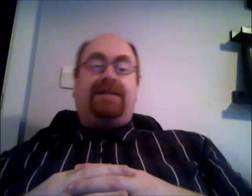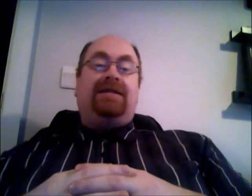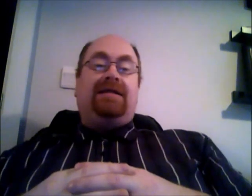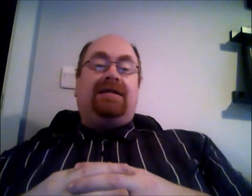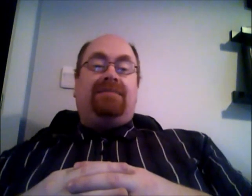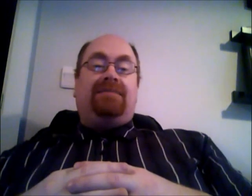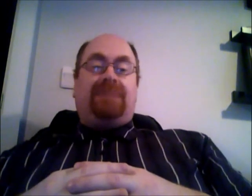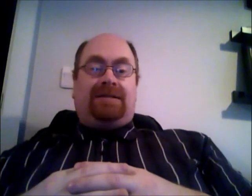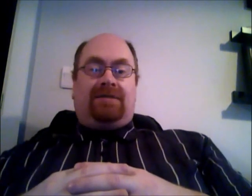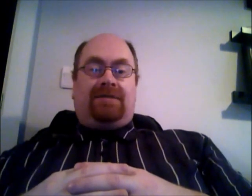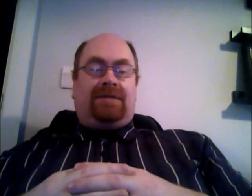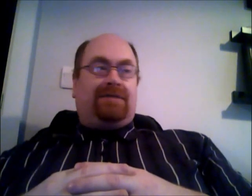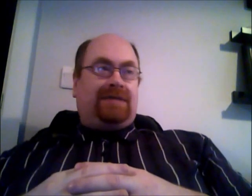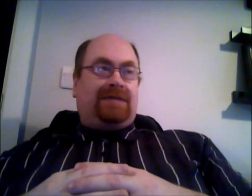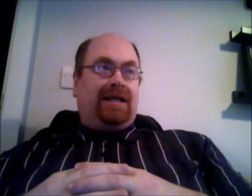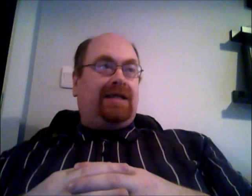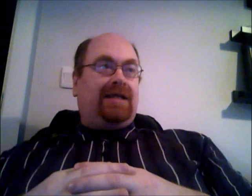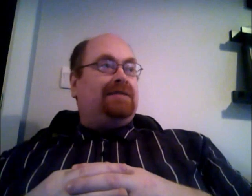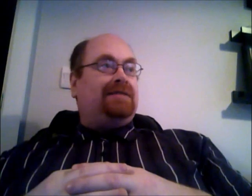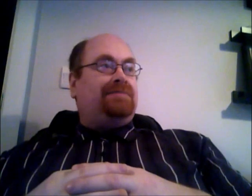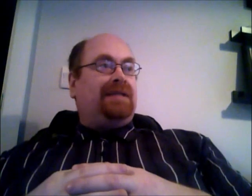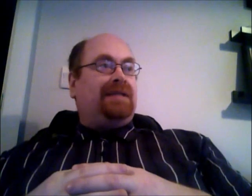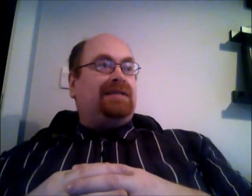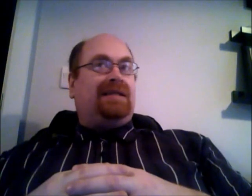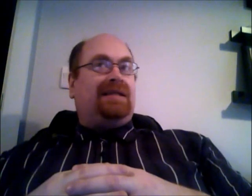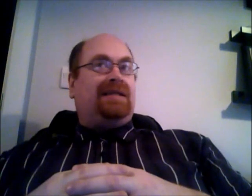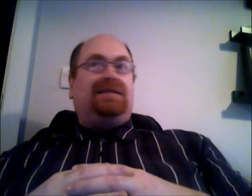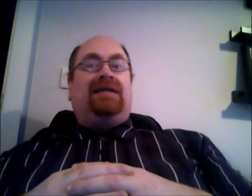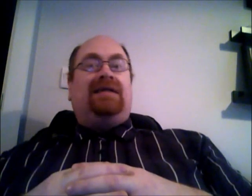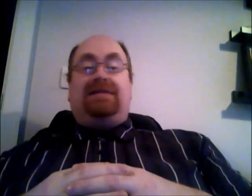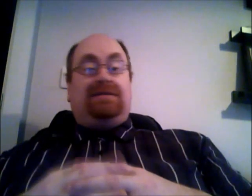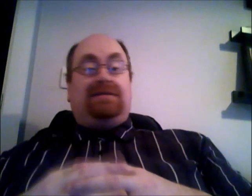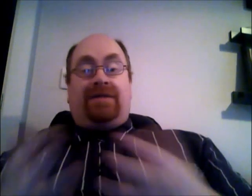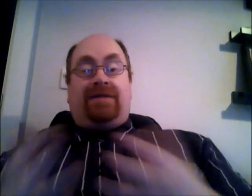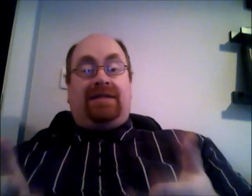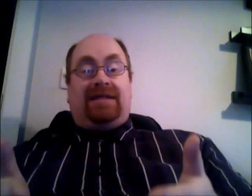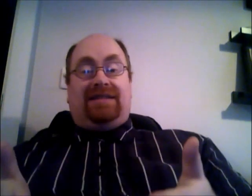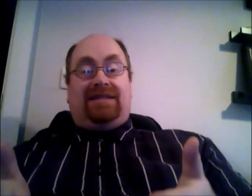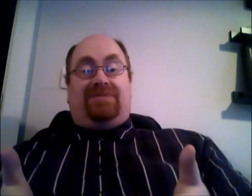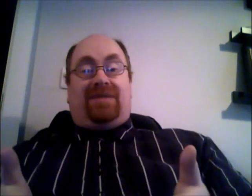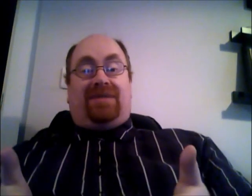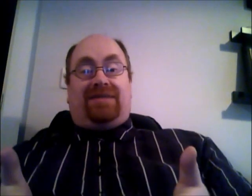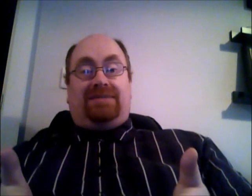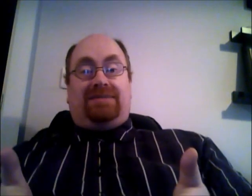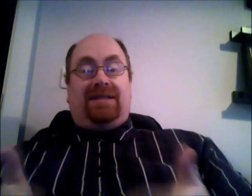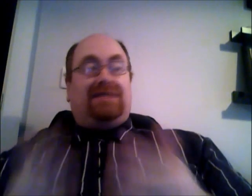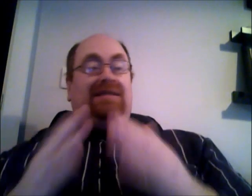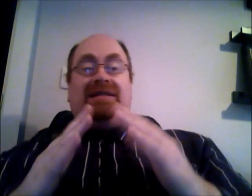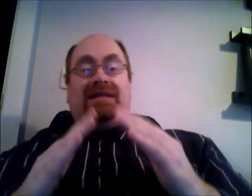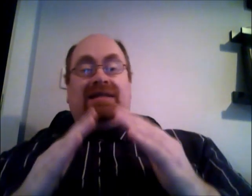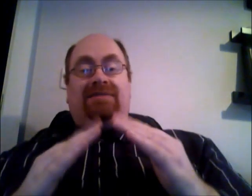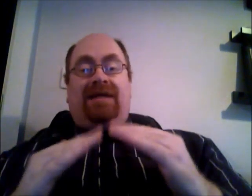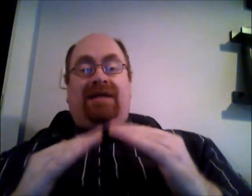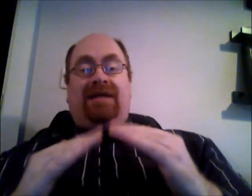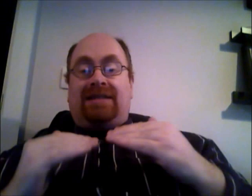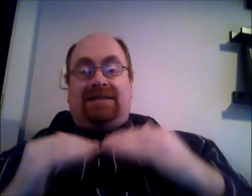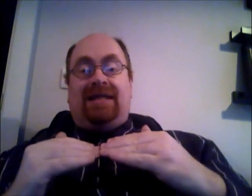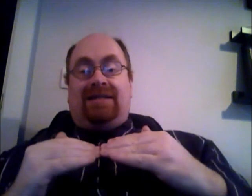misheard what they were saying and basically said and to be fair they didn't actually even bother explaining this that we have to actually stay on this